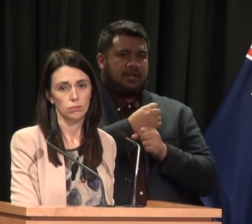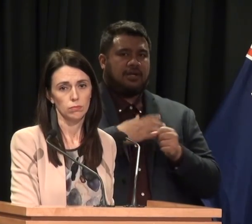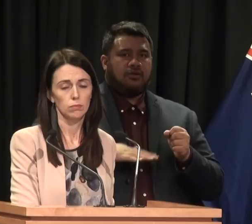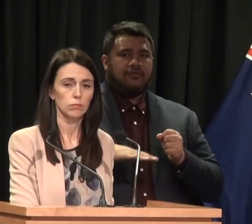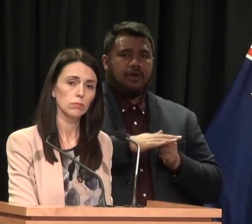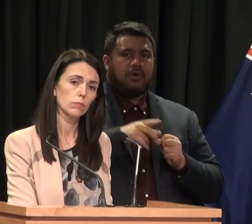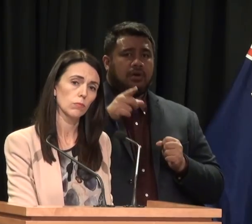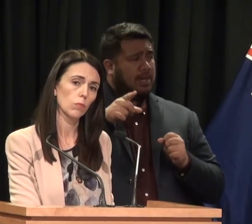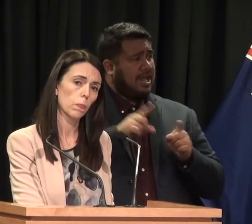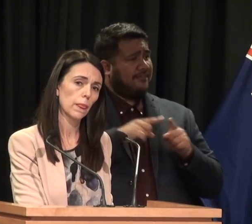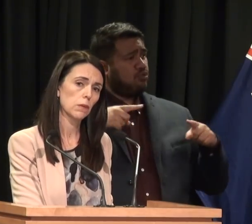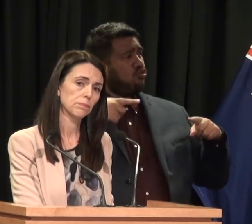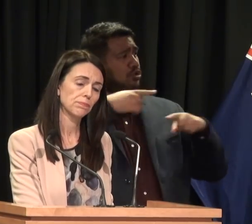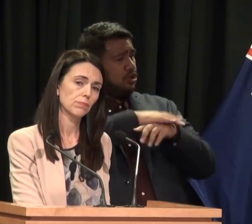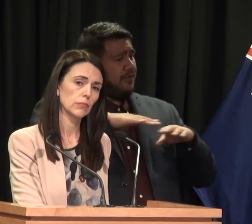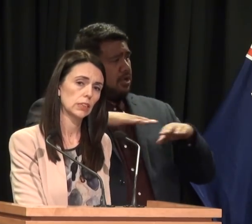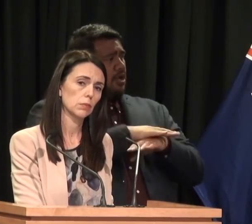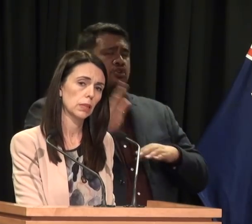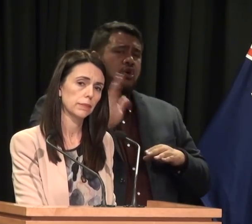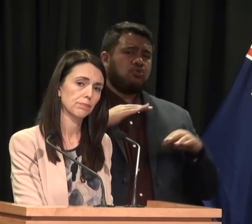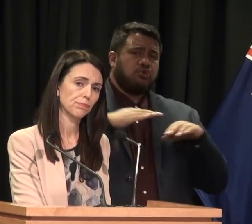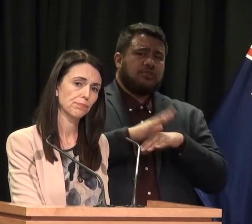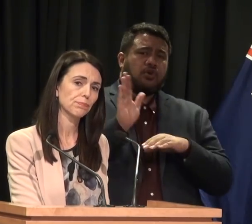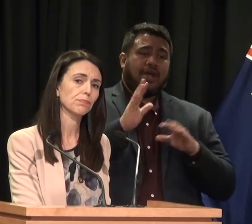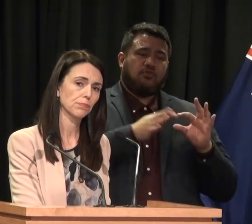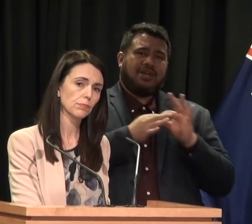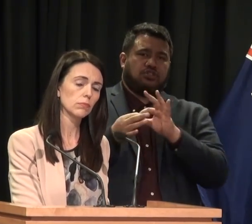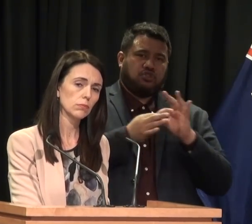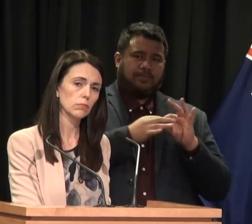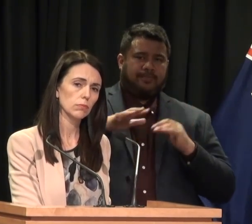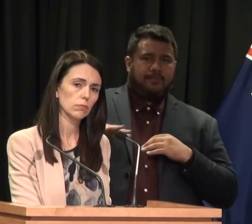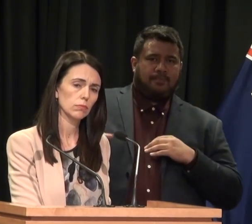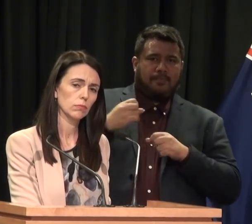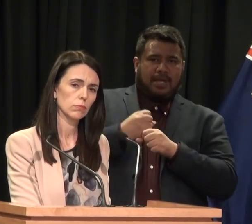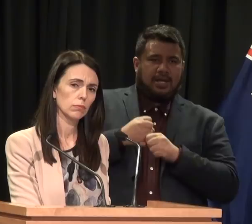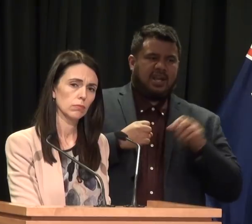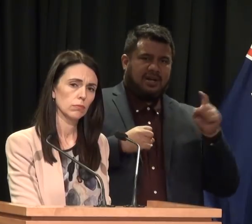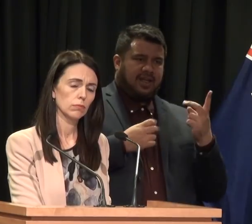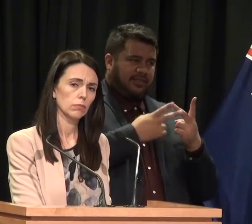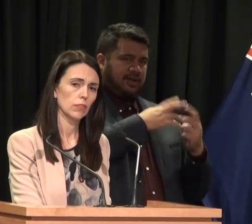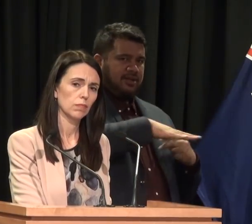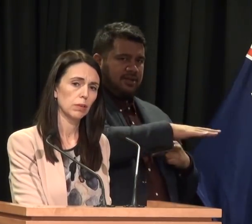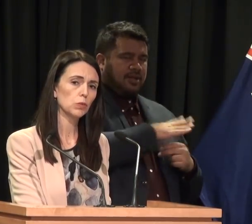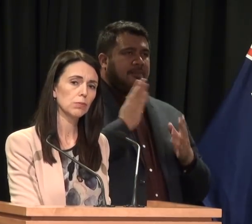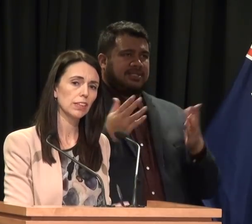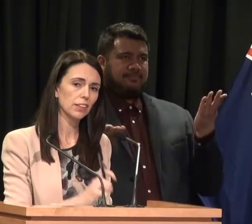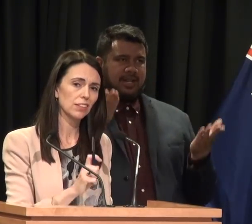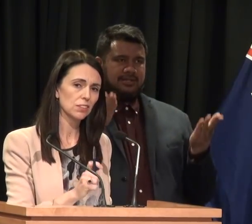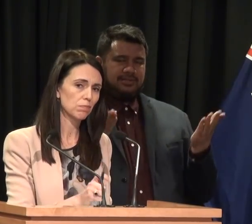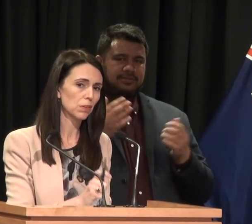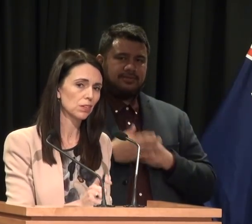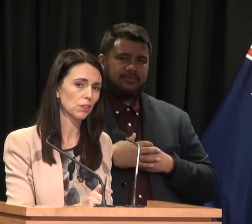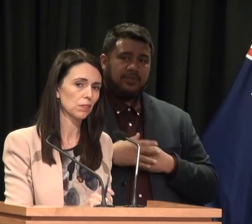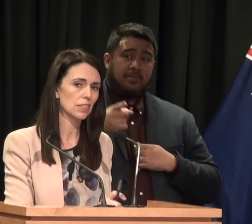crossover? I wouldn't say it's crossover. I would say that there's actually a relationship between the two, and you need to find an appropriate balance. But ultimately,